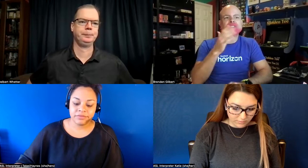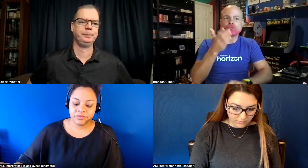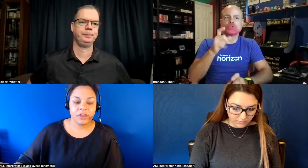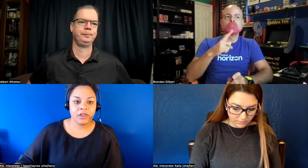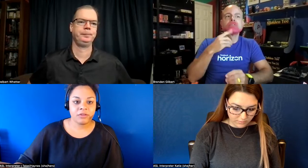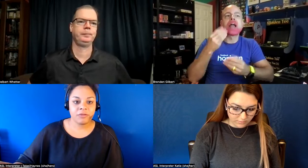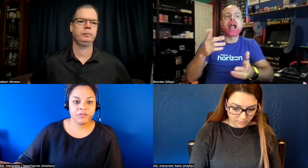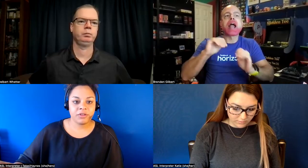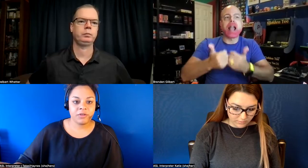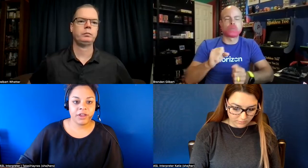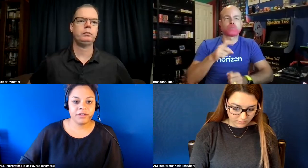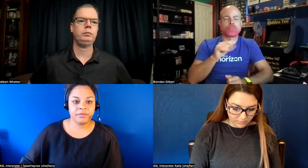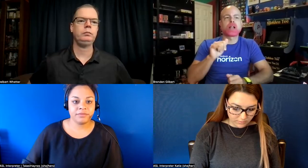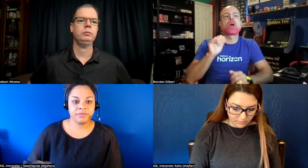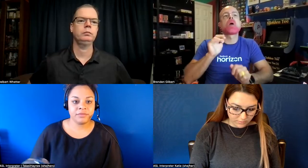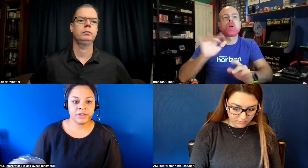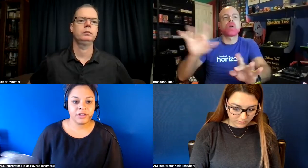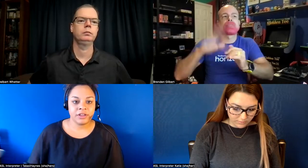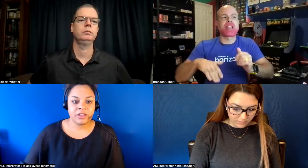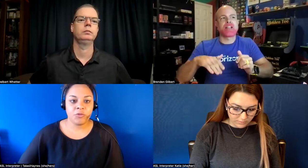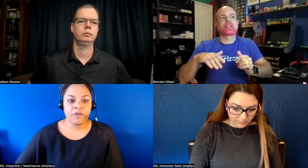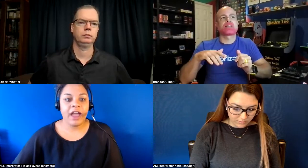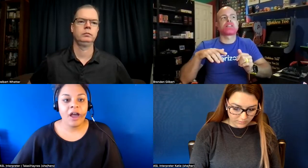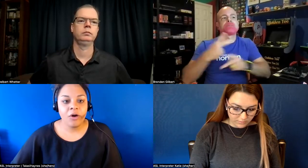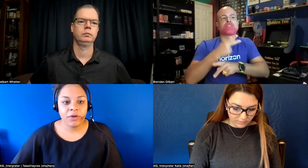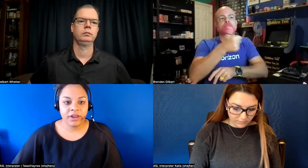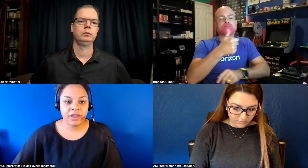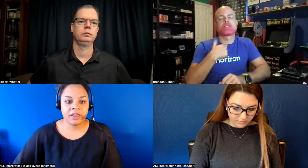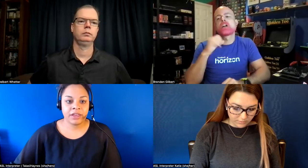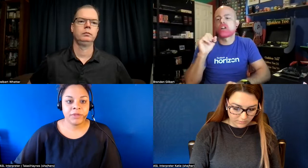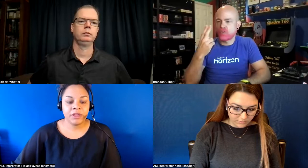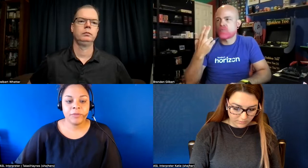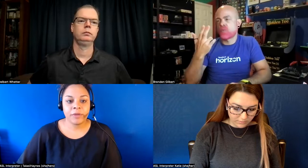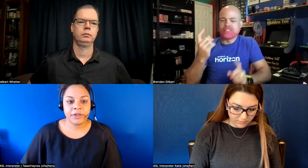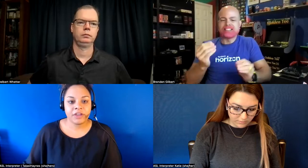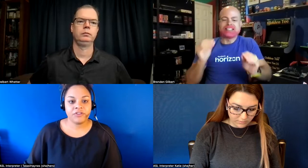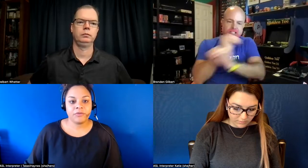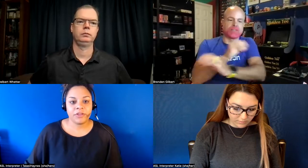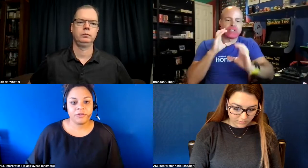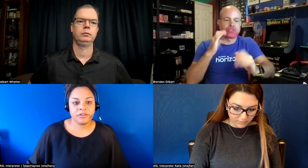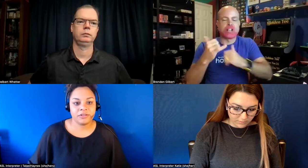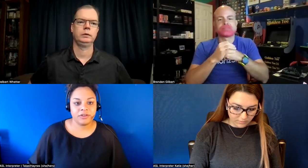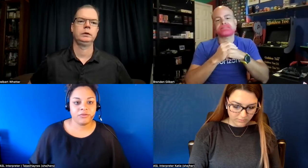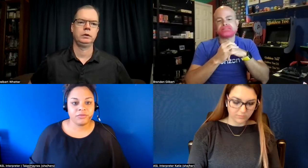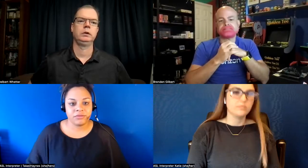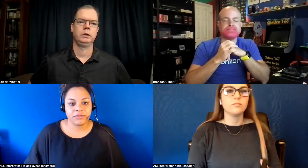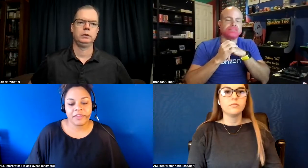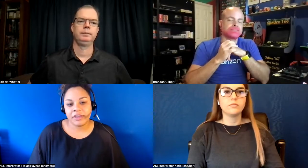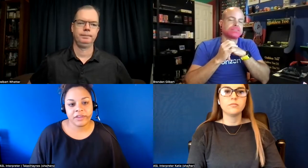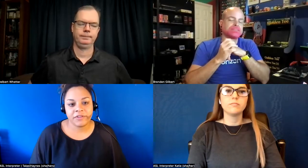yeah absolutely right it's more of how can i can i keep up and catch up rather than not thinking to have to